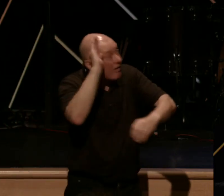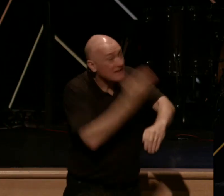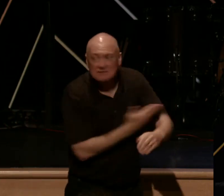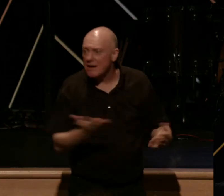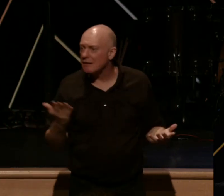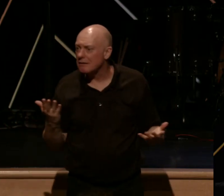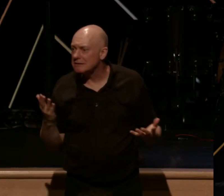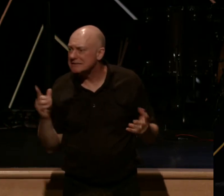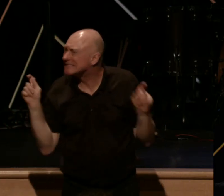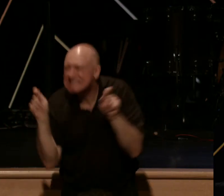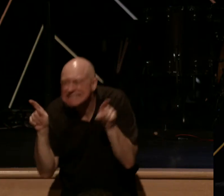He does.